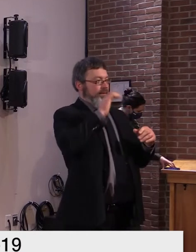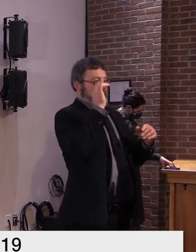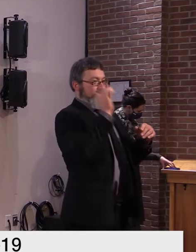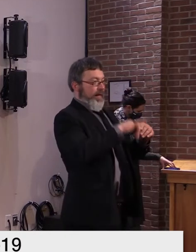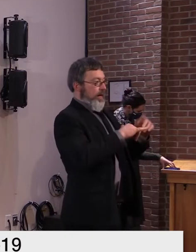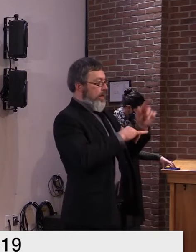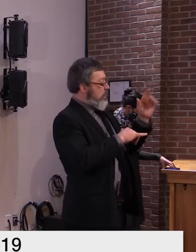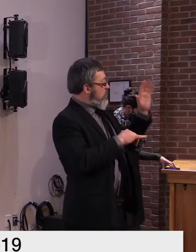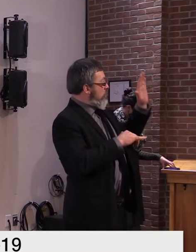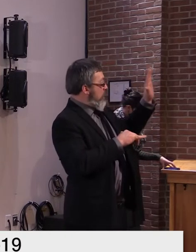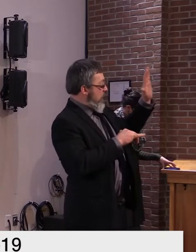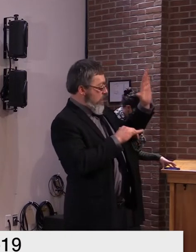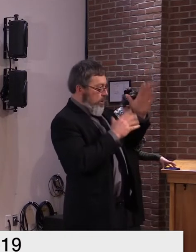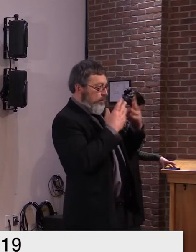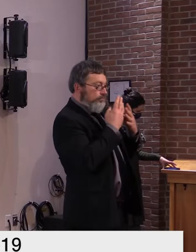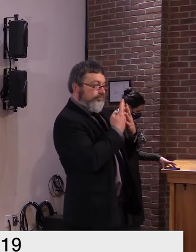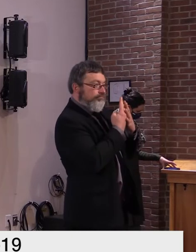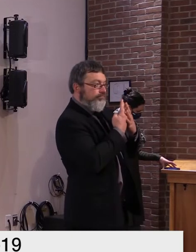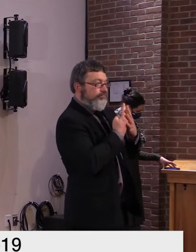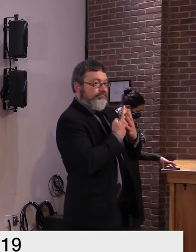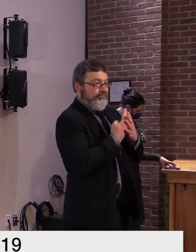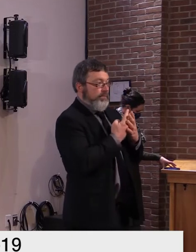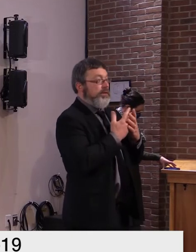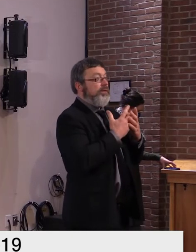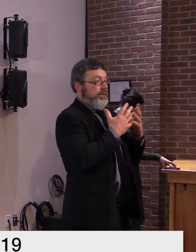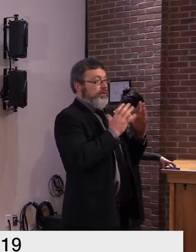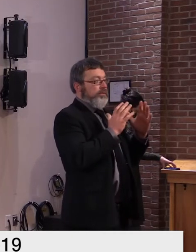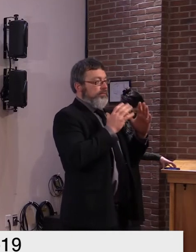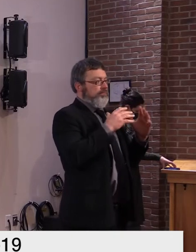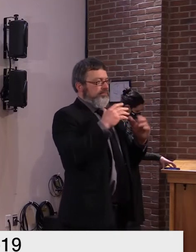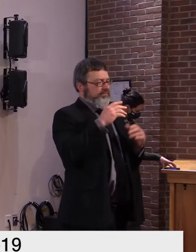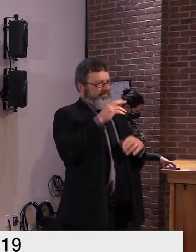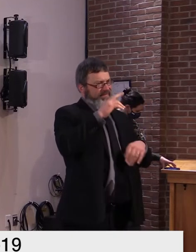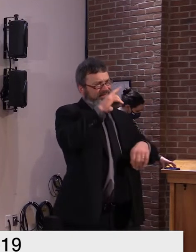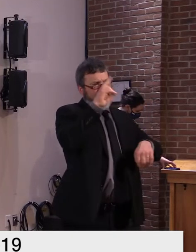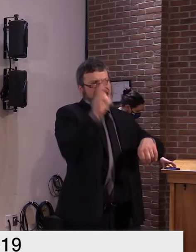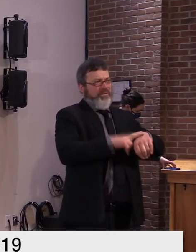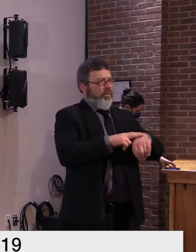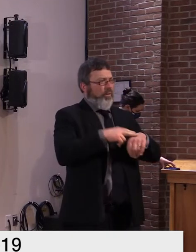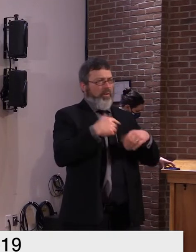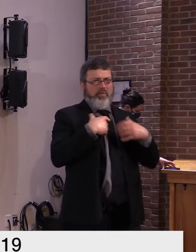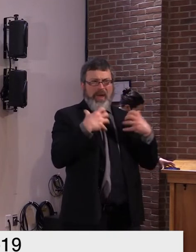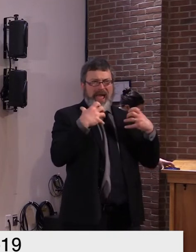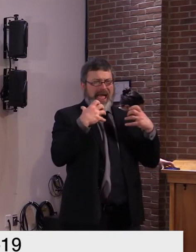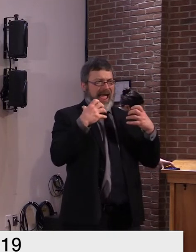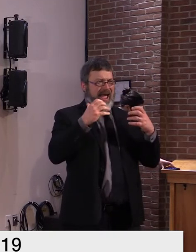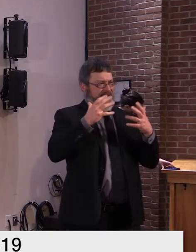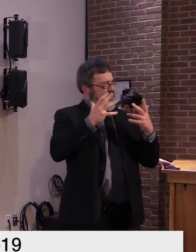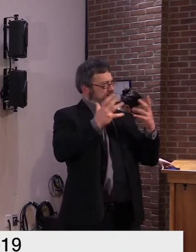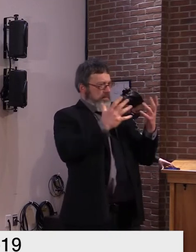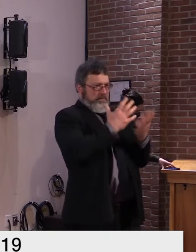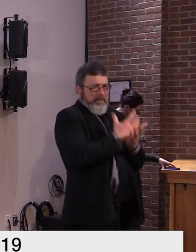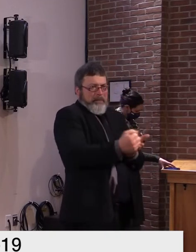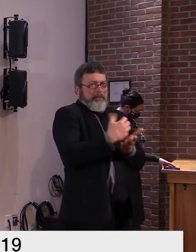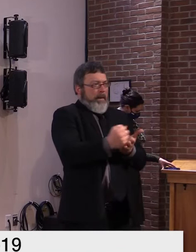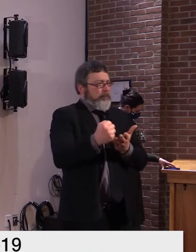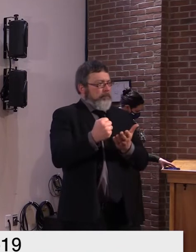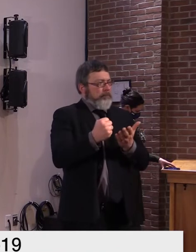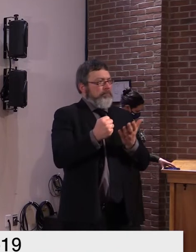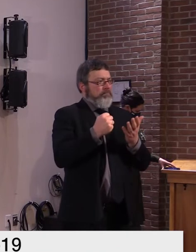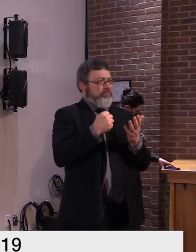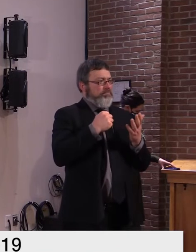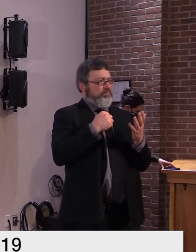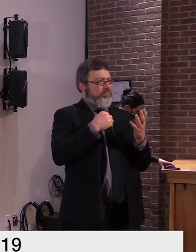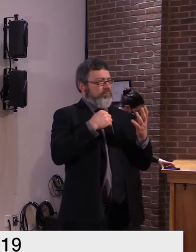obviously we do want to maximize uptake of the vaccine and reduce the amount of people who may be hesitant to get the